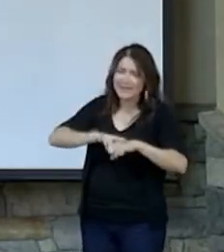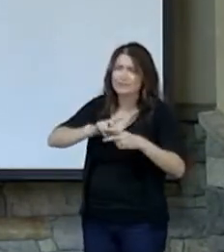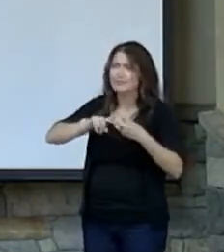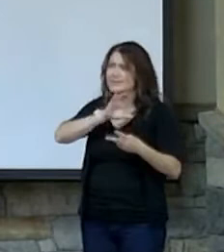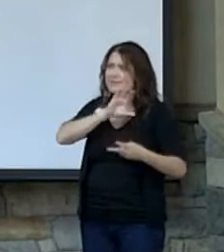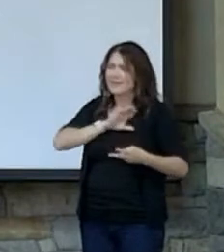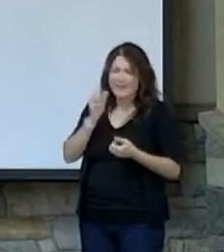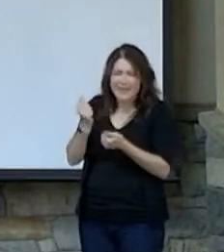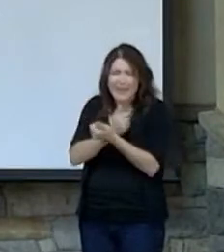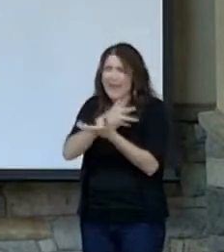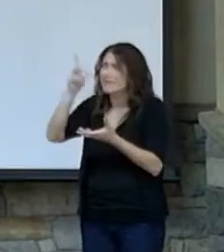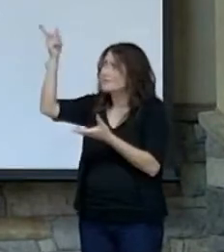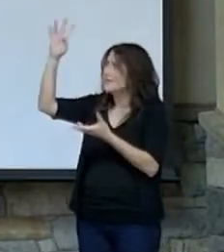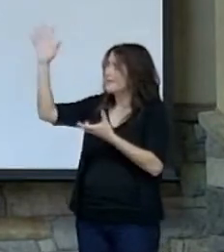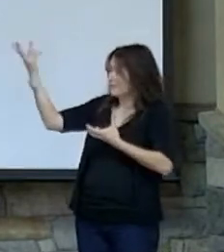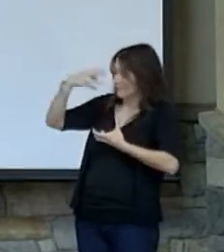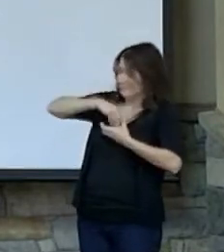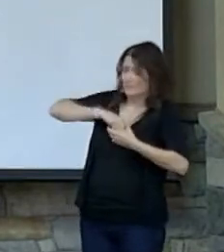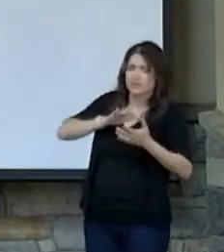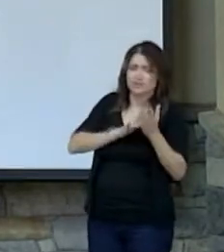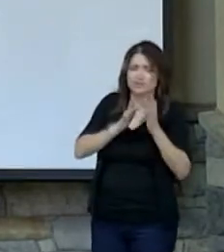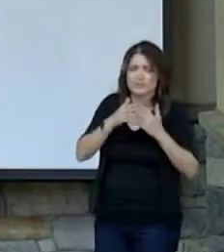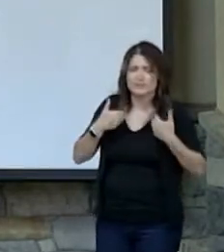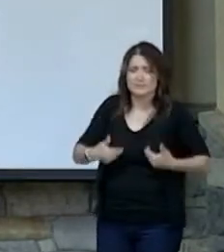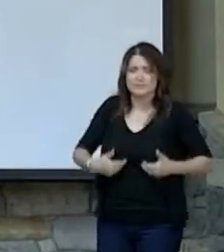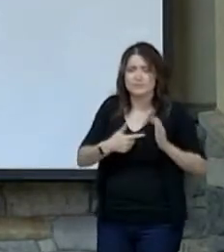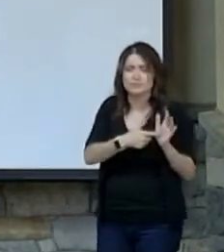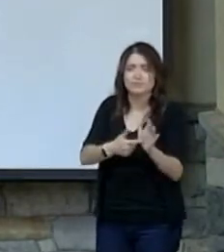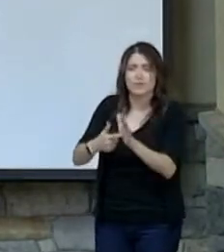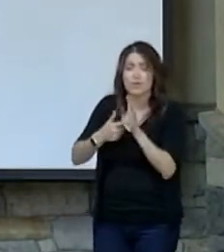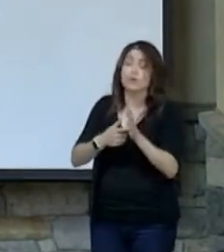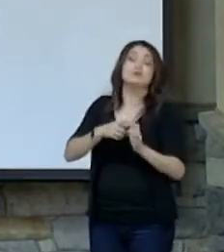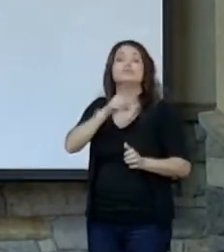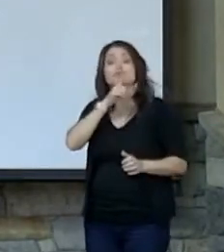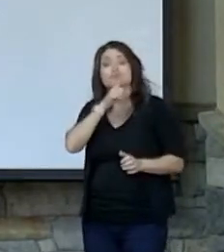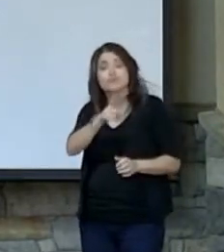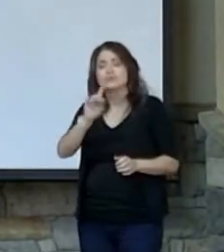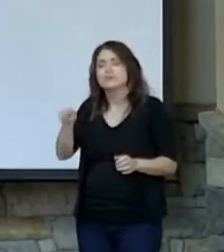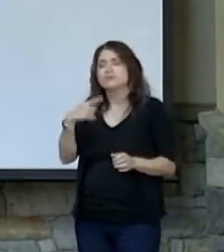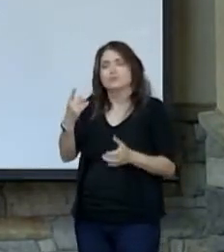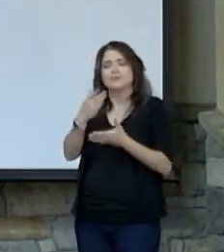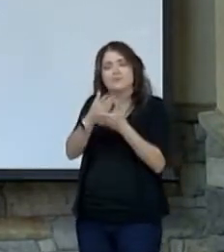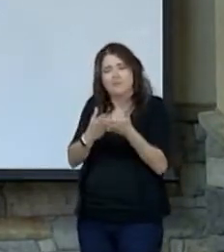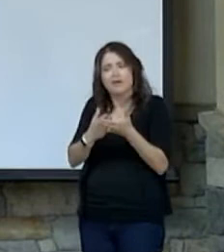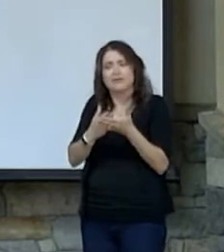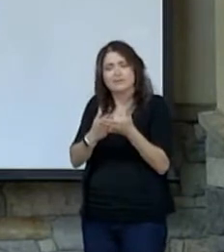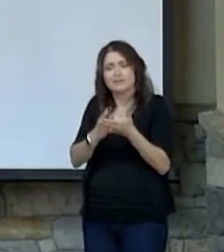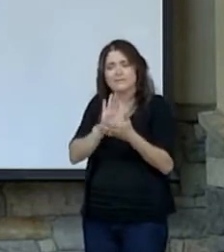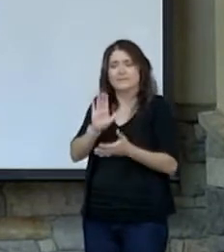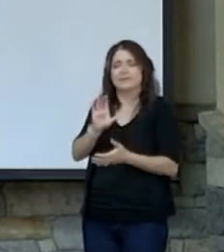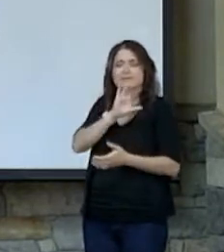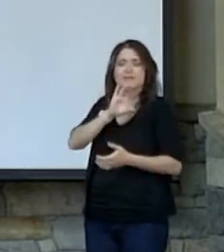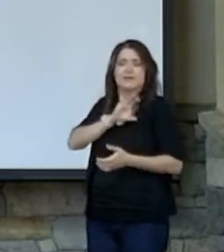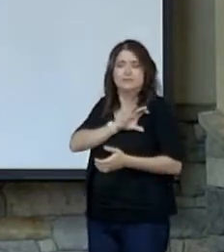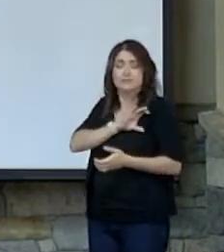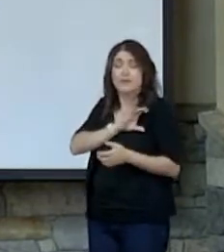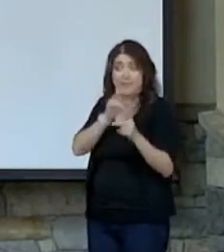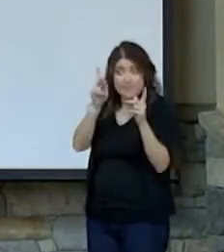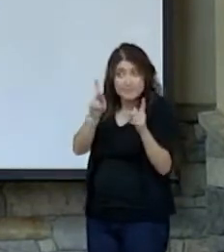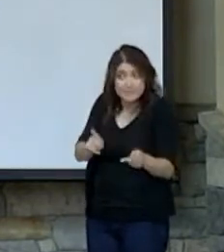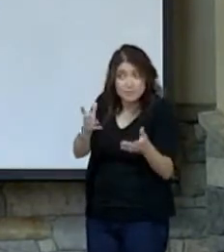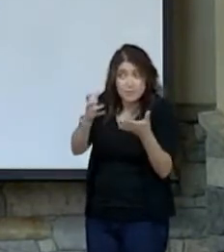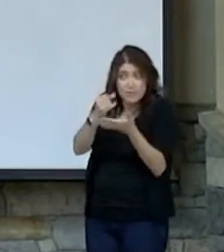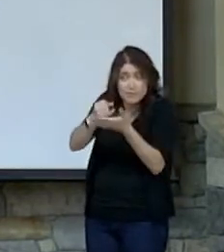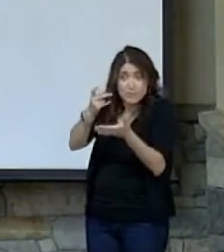everything about him. So truth is just a part of God and his character. And the person that wants to be approved by